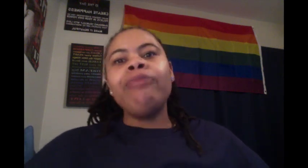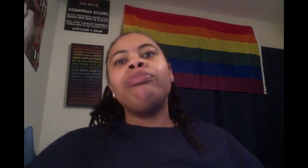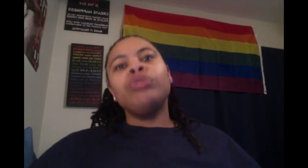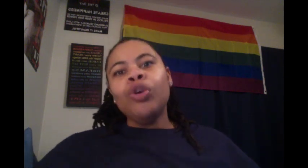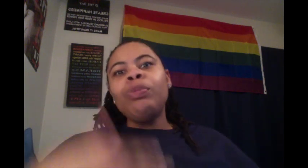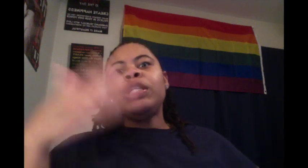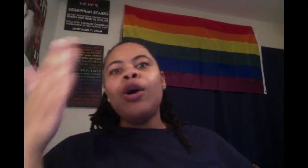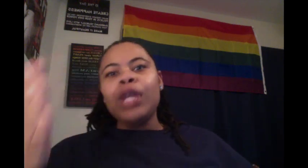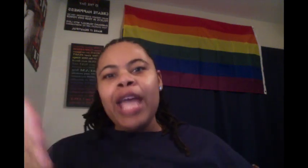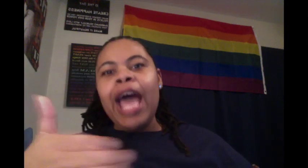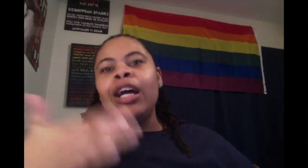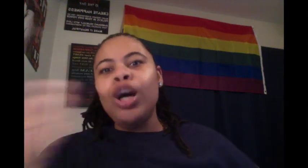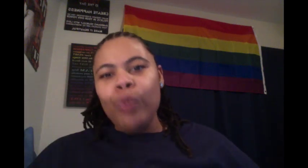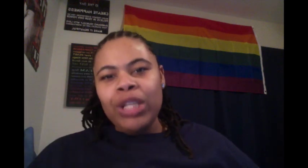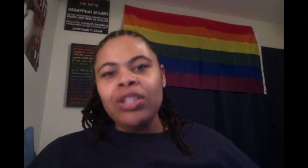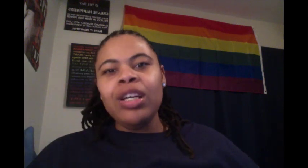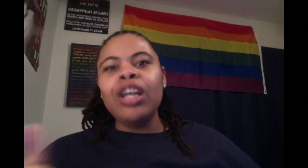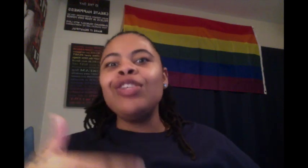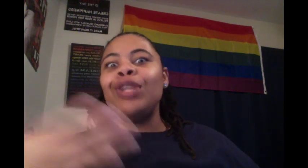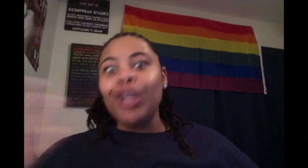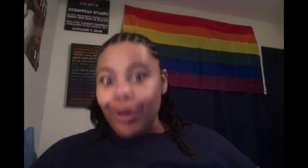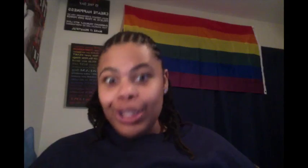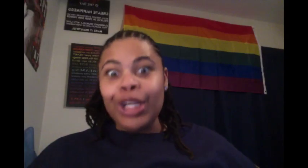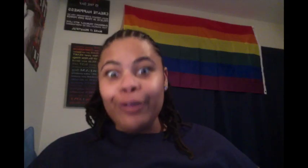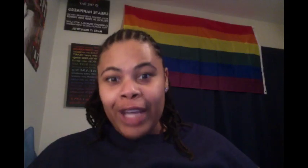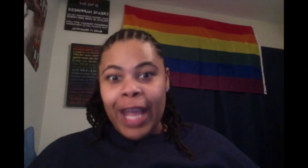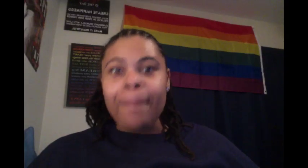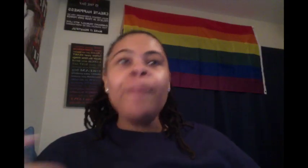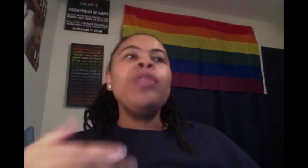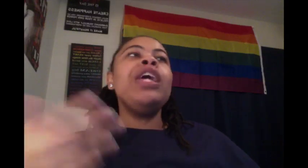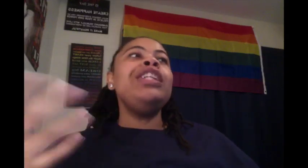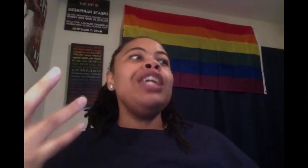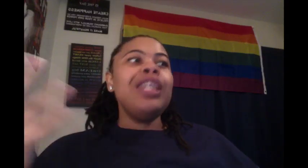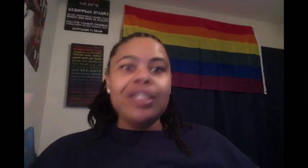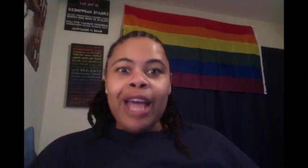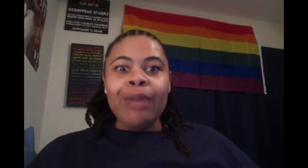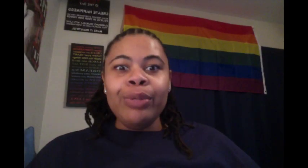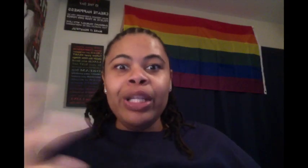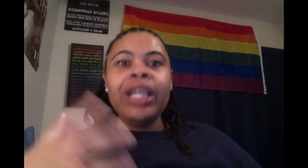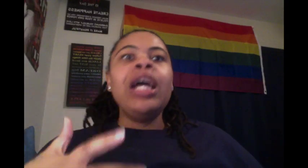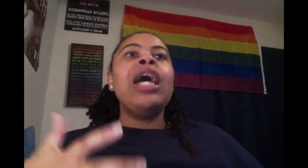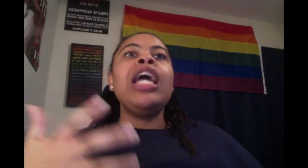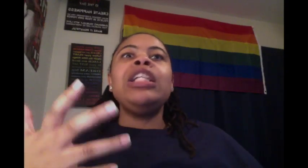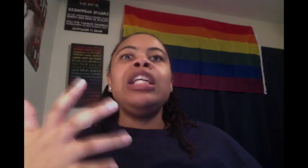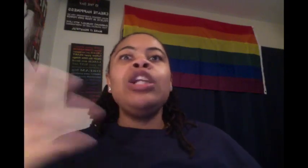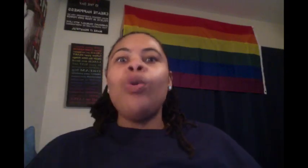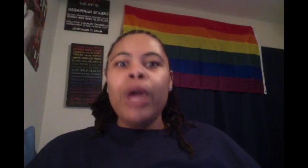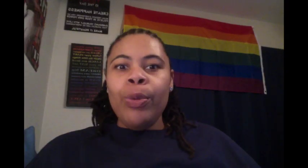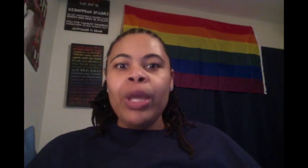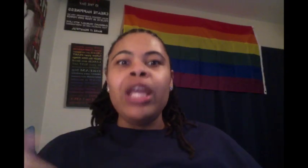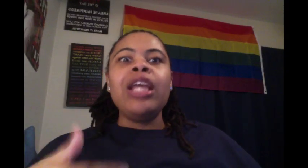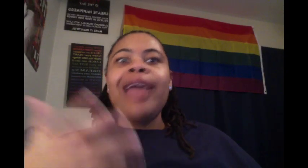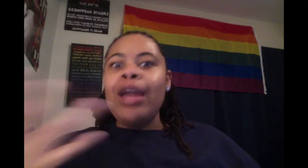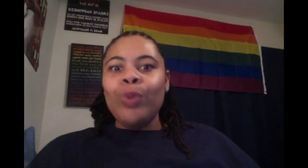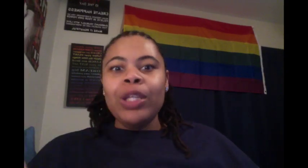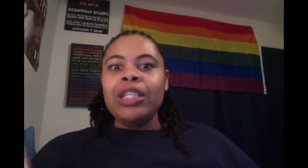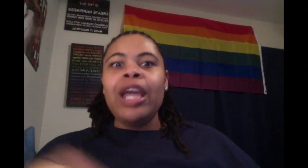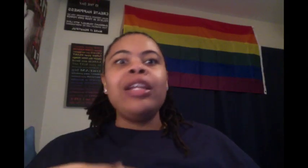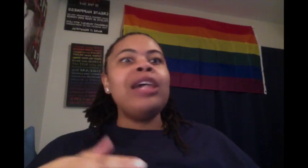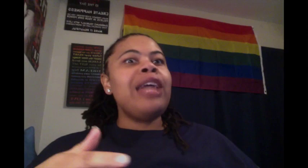Truth be told, he had an unregistered gun, so he can go to jail for that. And then he shot a bullet and didn't know where it went. It kind of ricocheted. That's how